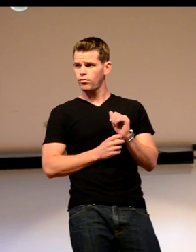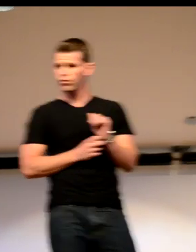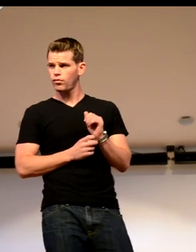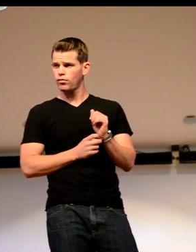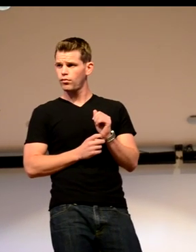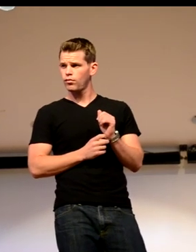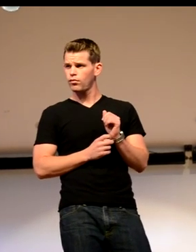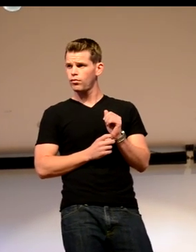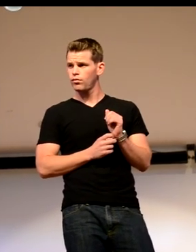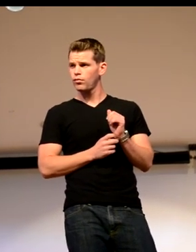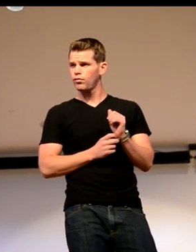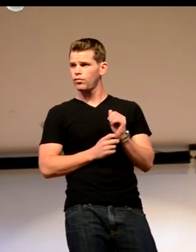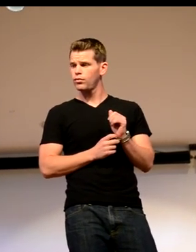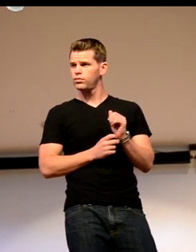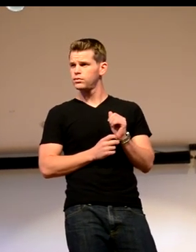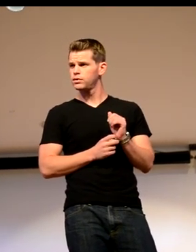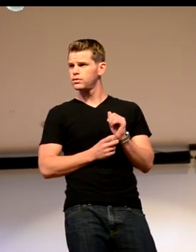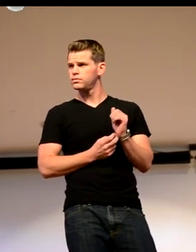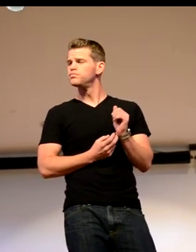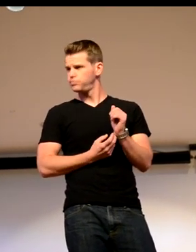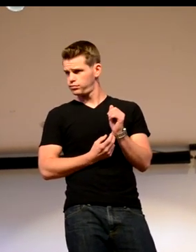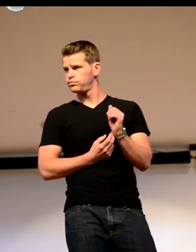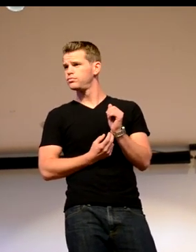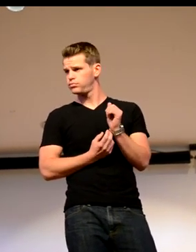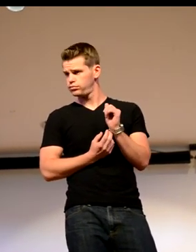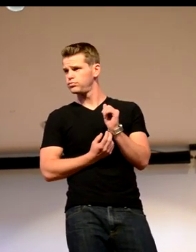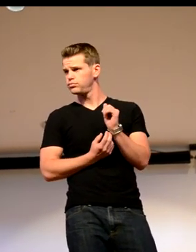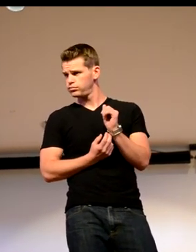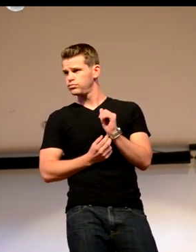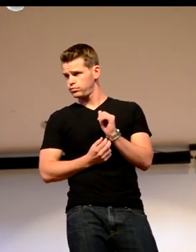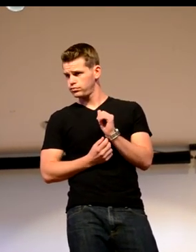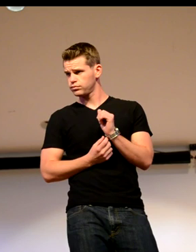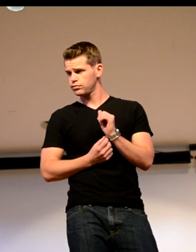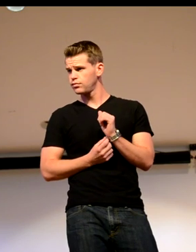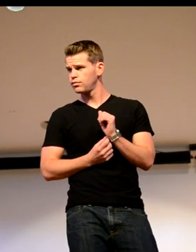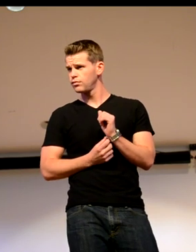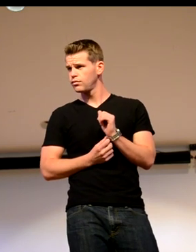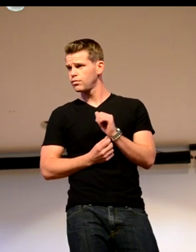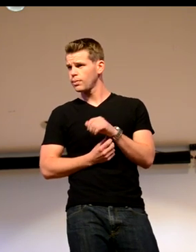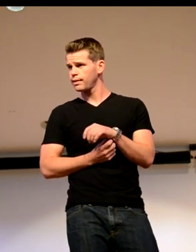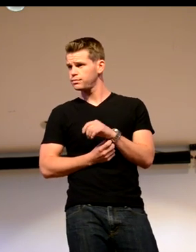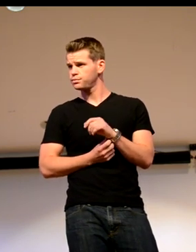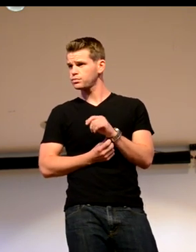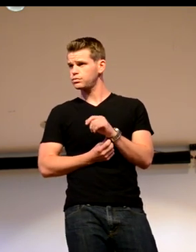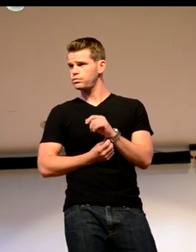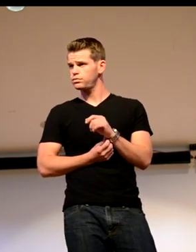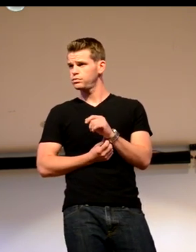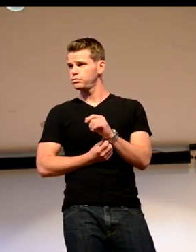in acting, preferably in the film industry and TV and stuff. What do you suggest to start off with